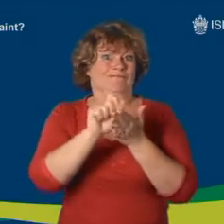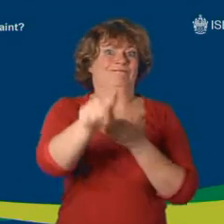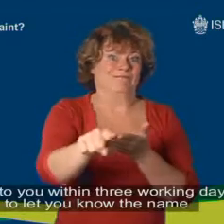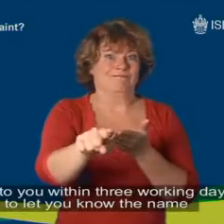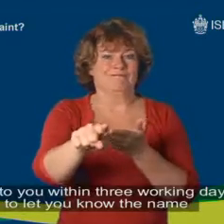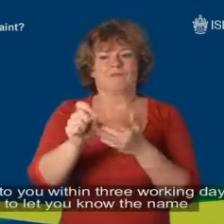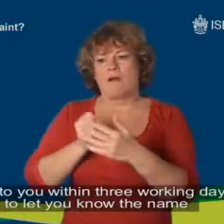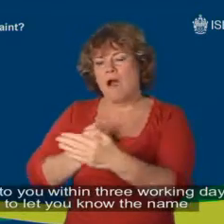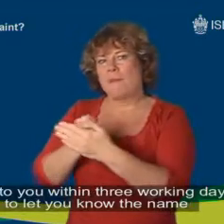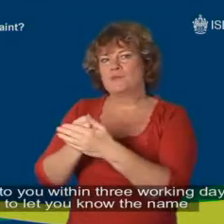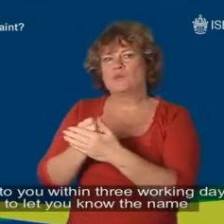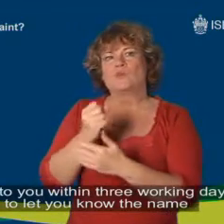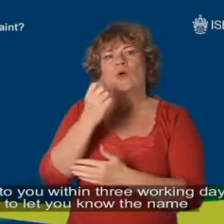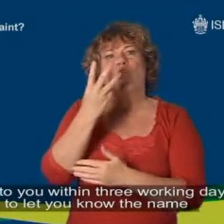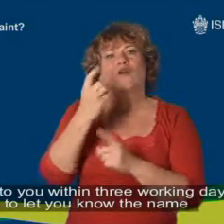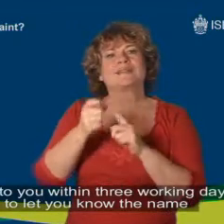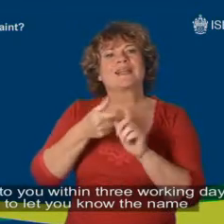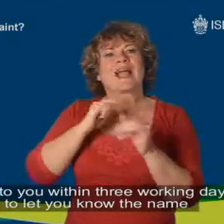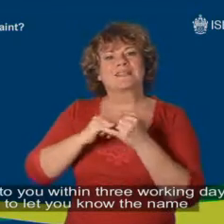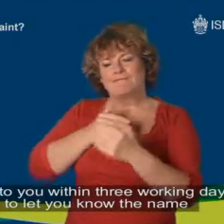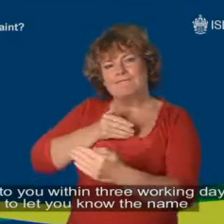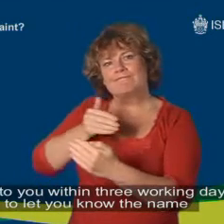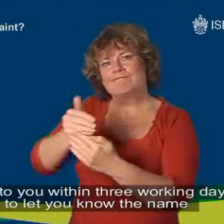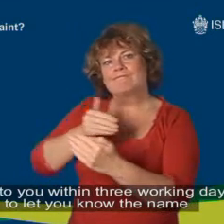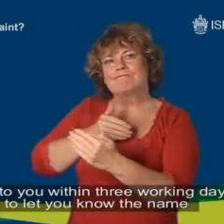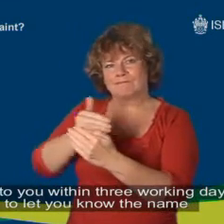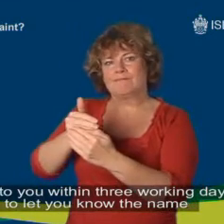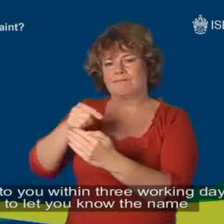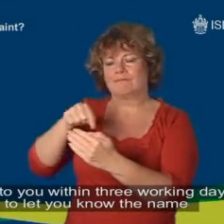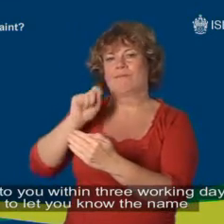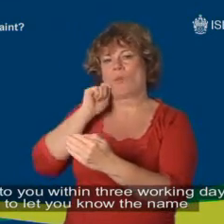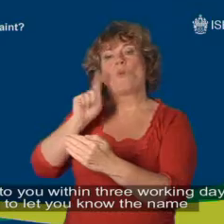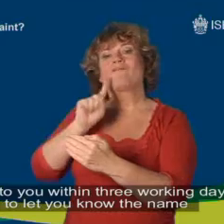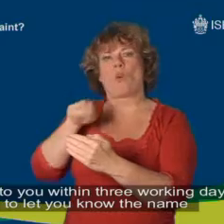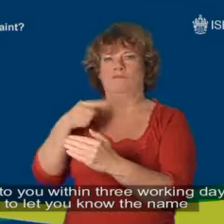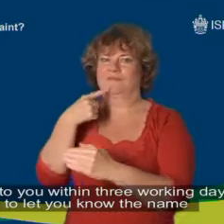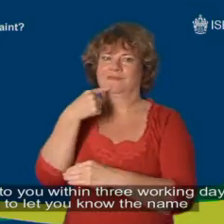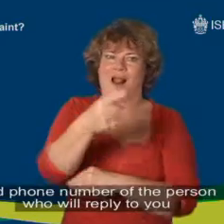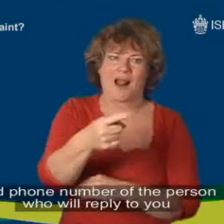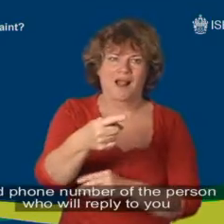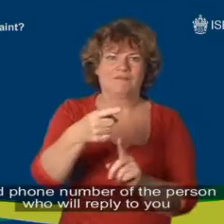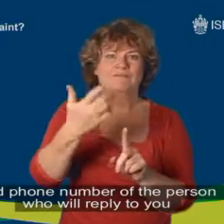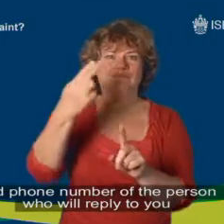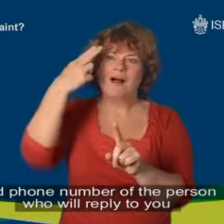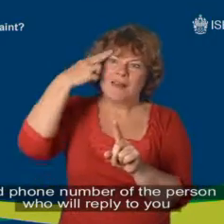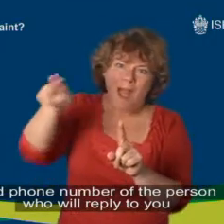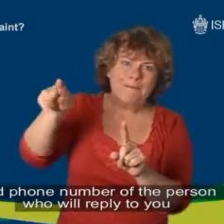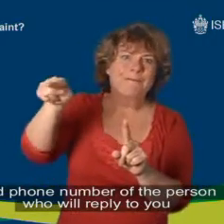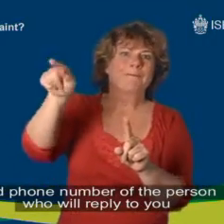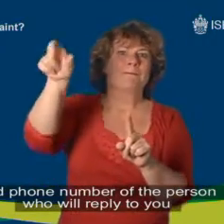write to you within three working days to let you know the name and phone number of